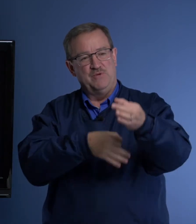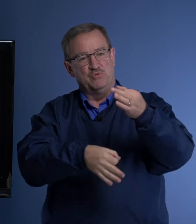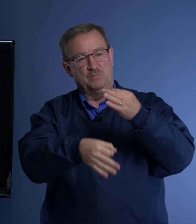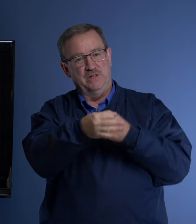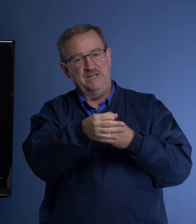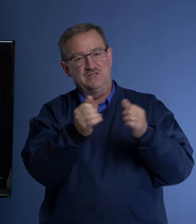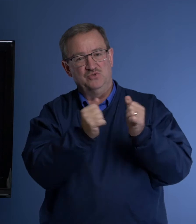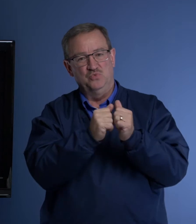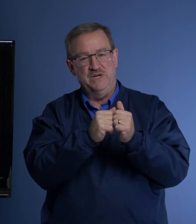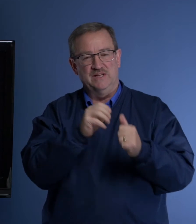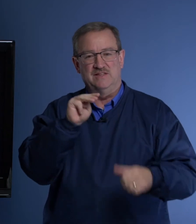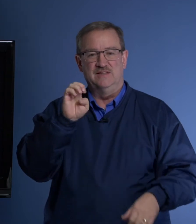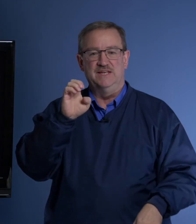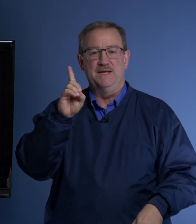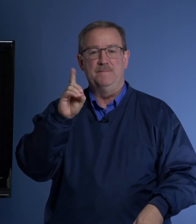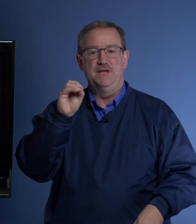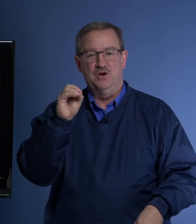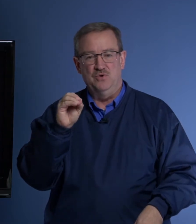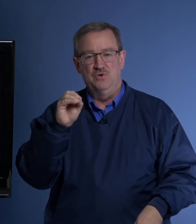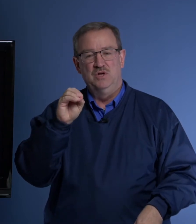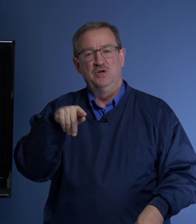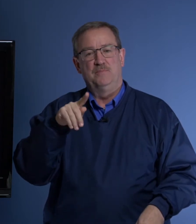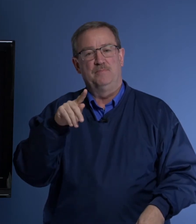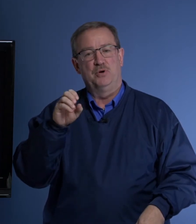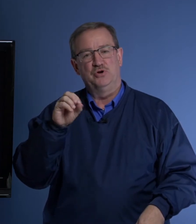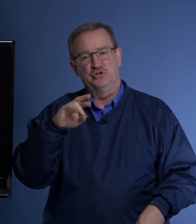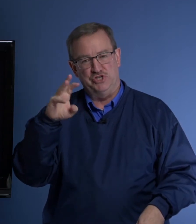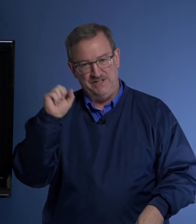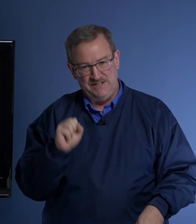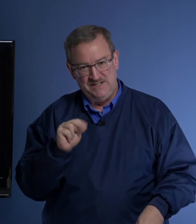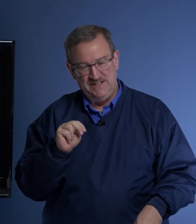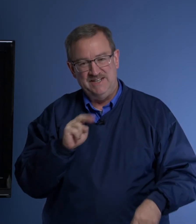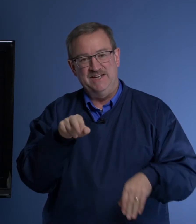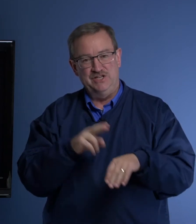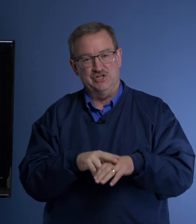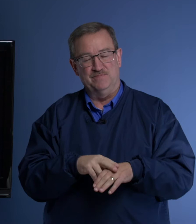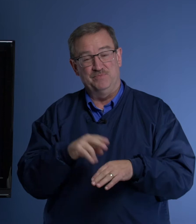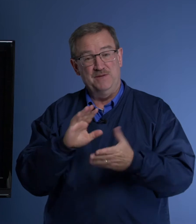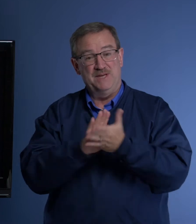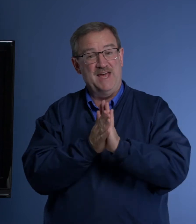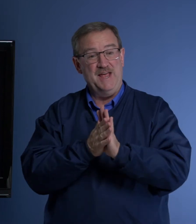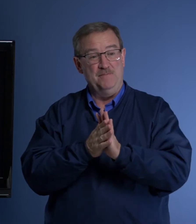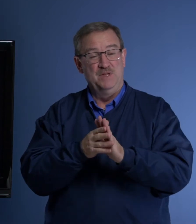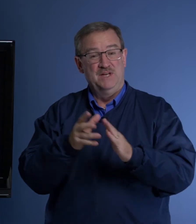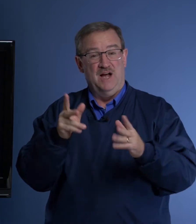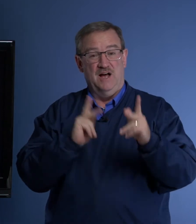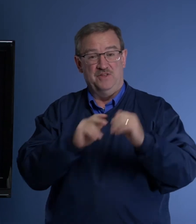were replaced with the Medo-Persian nation. They became the